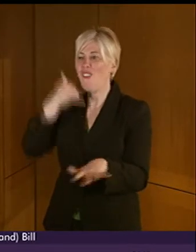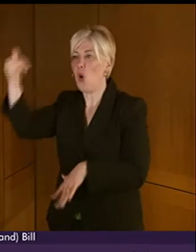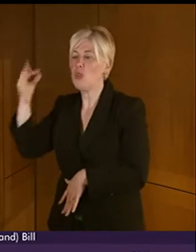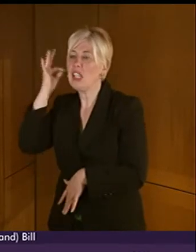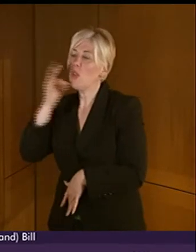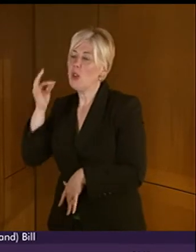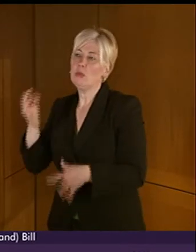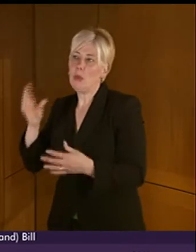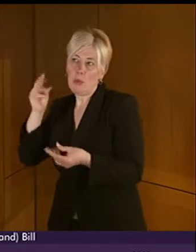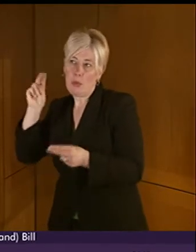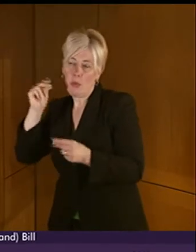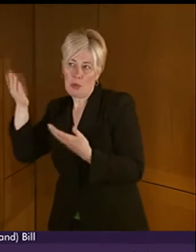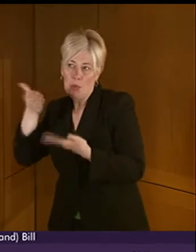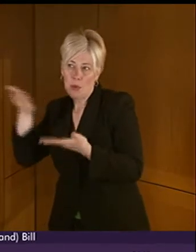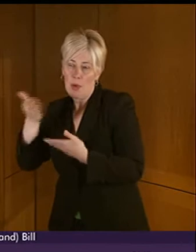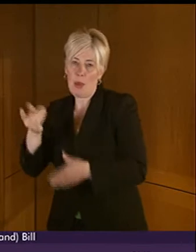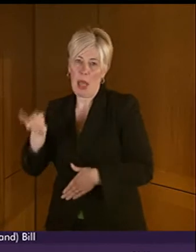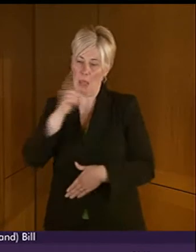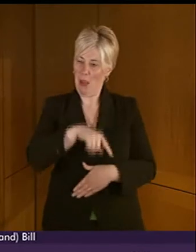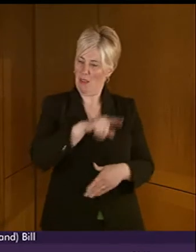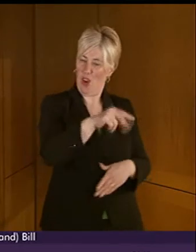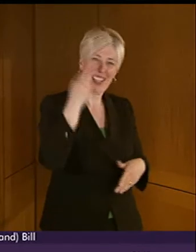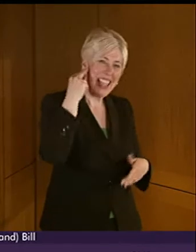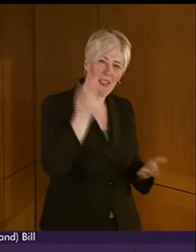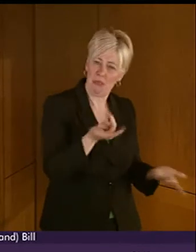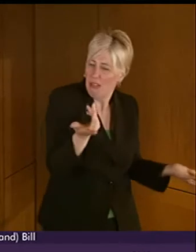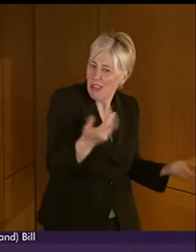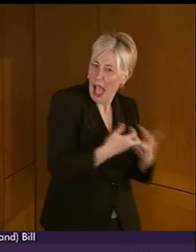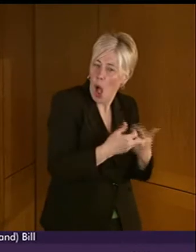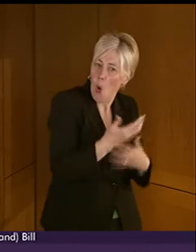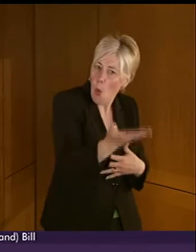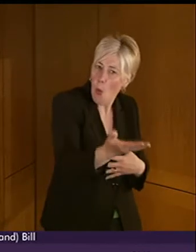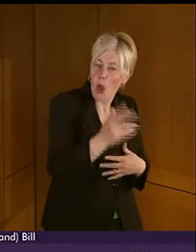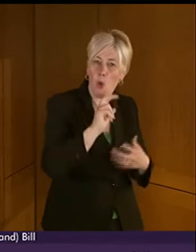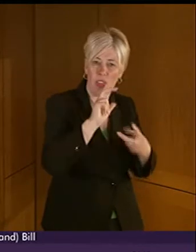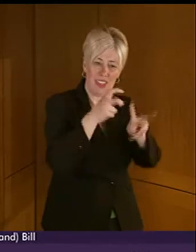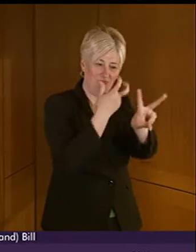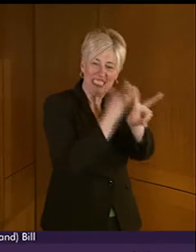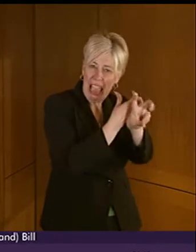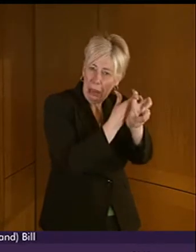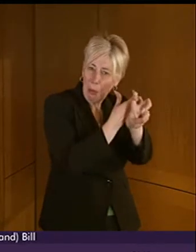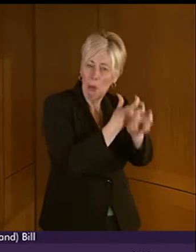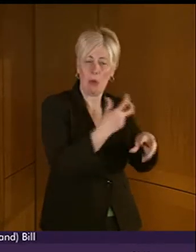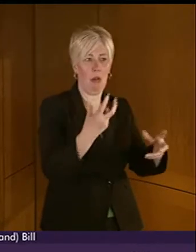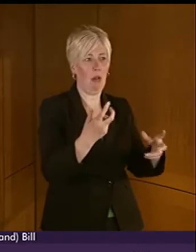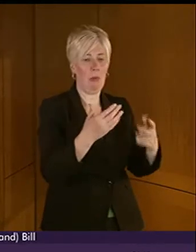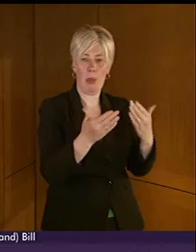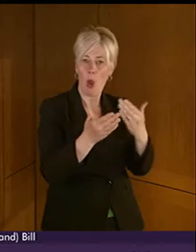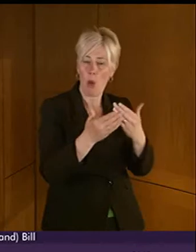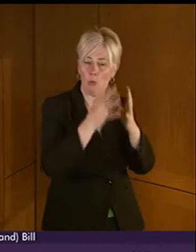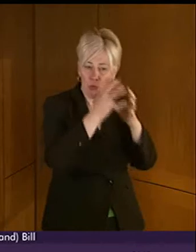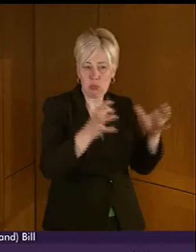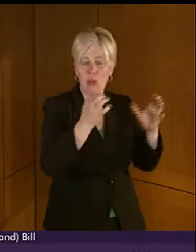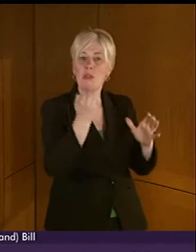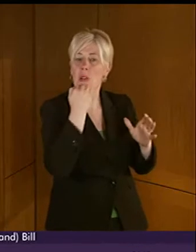technologists, with further development of existing applications, with features like Skype and with more interpreters. It cannot